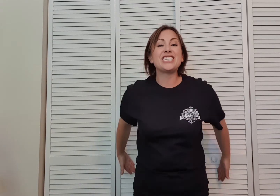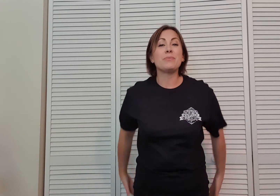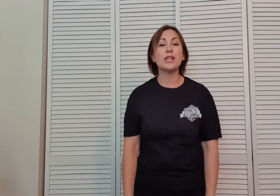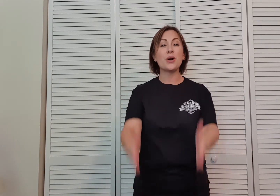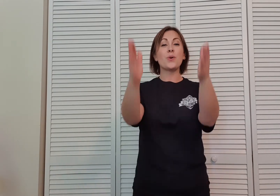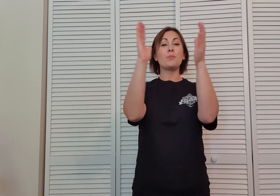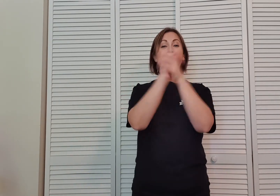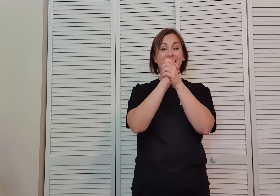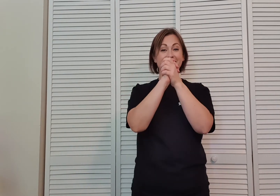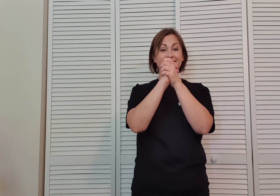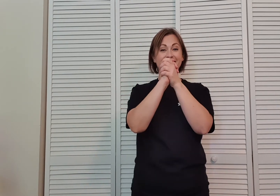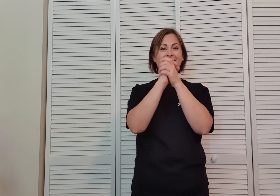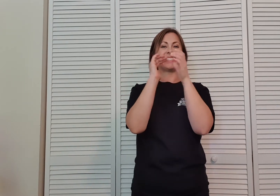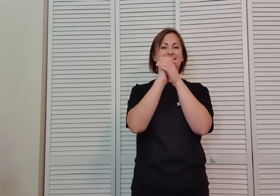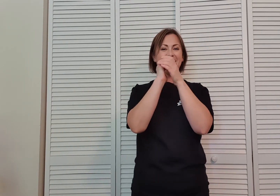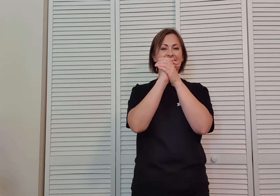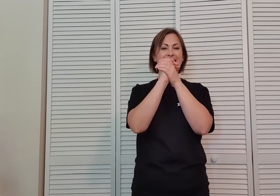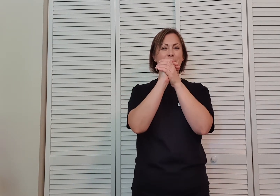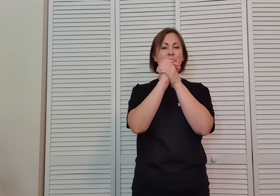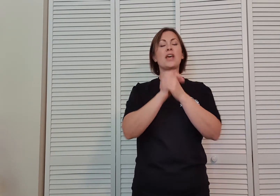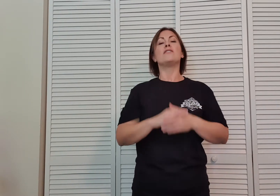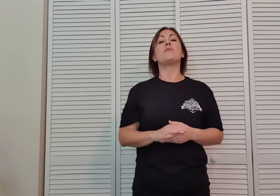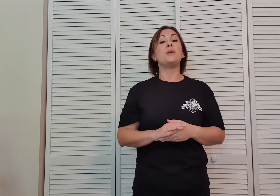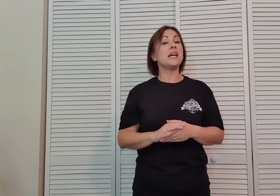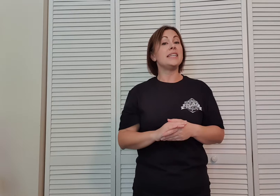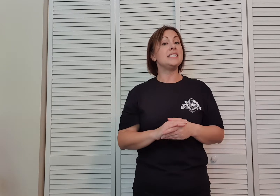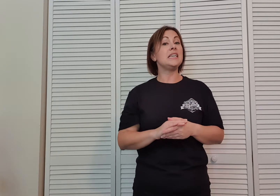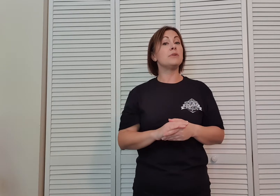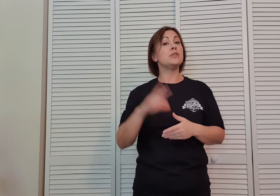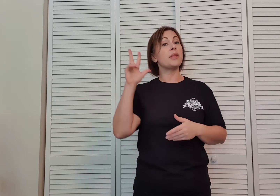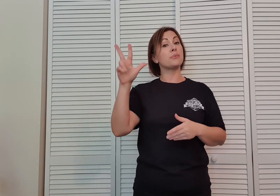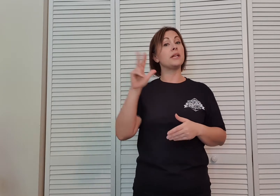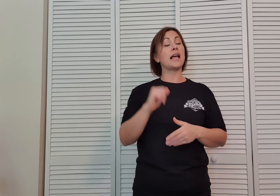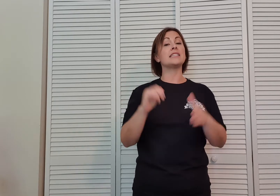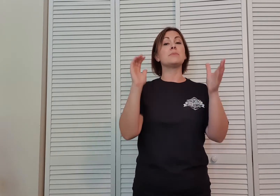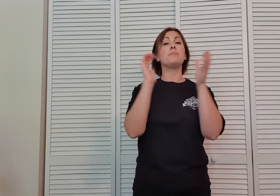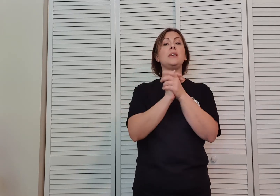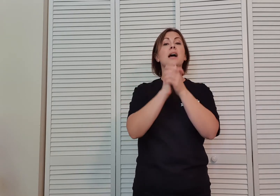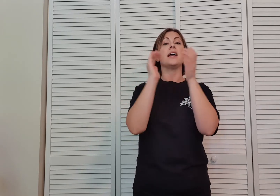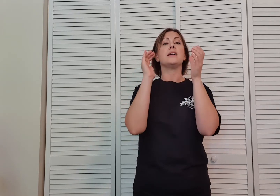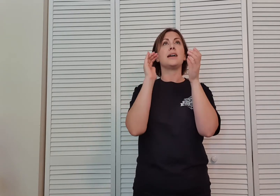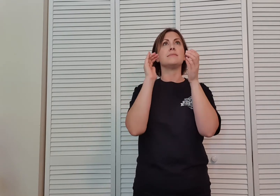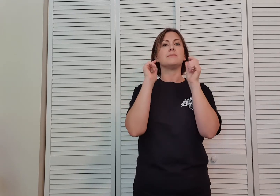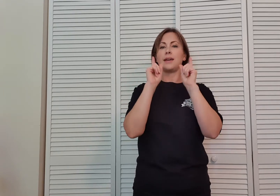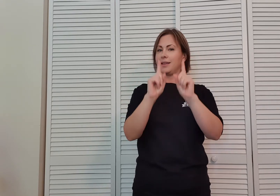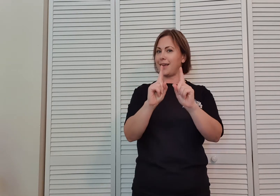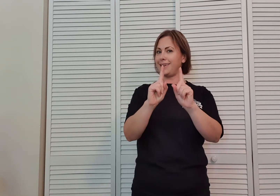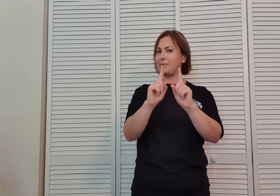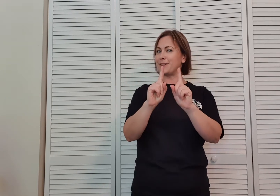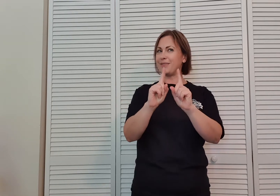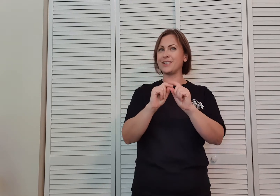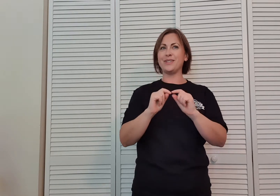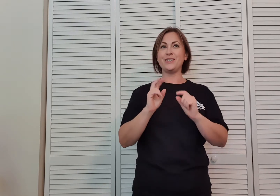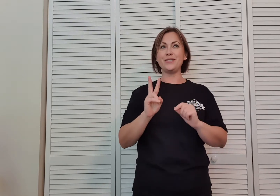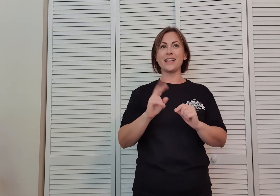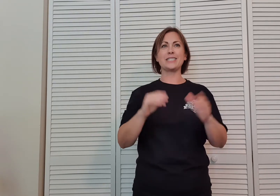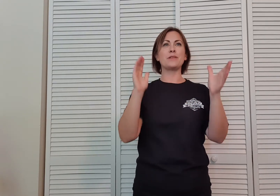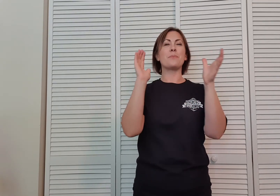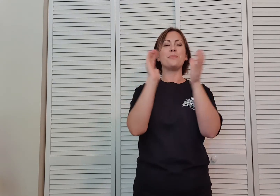double O P. And that's a class. For P I T, we're doing three class. P I. I lied. I'm sorry. We're doing two class. P